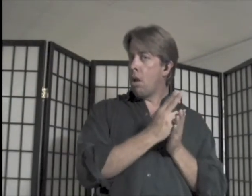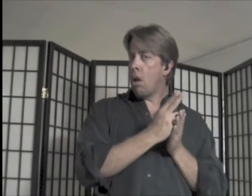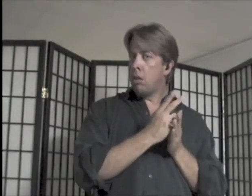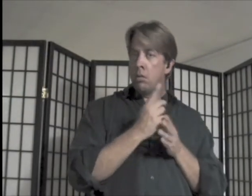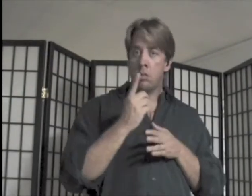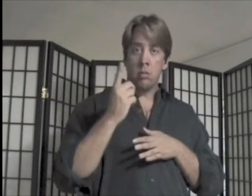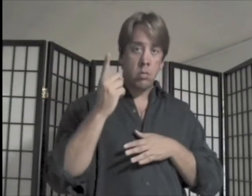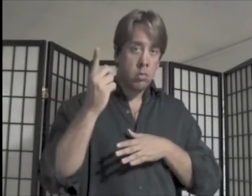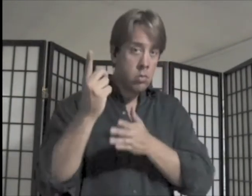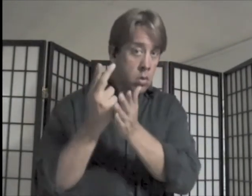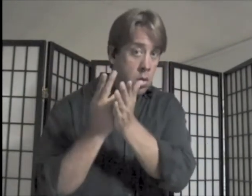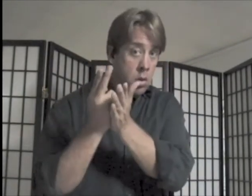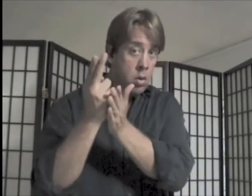lines